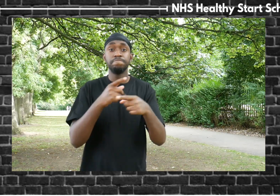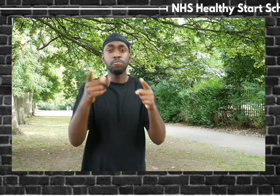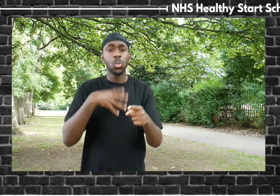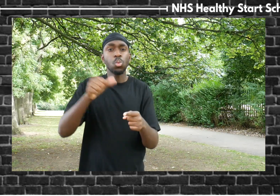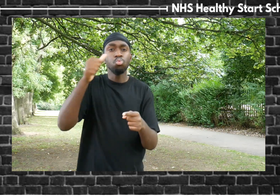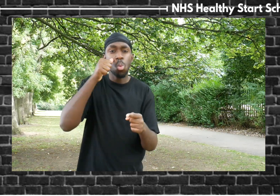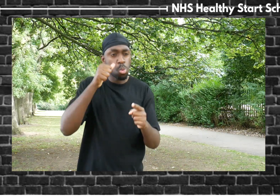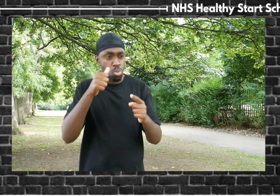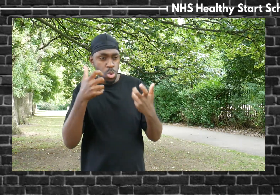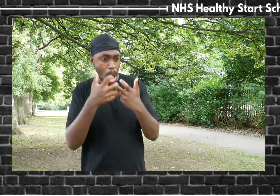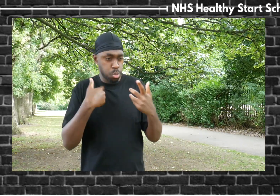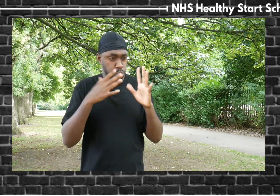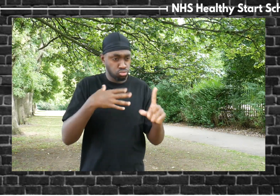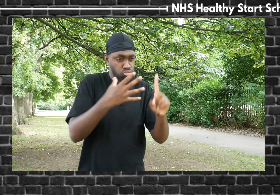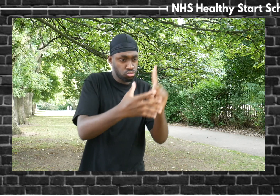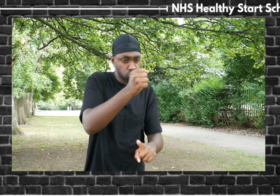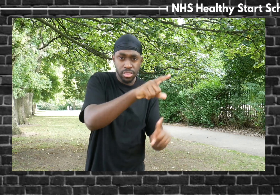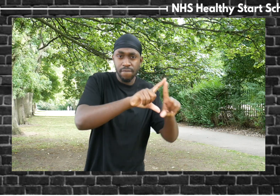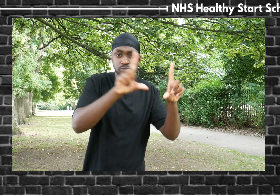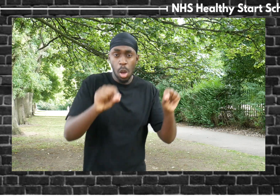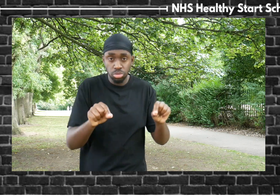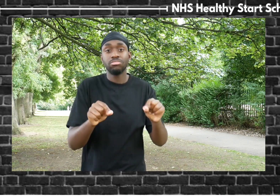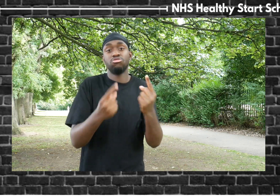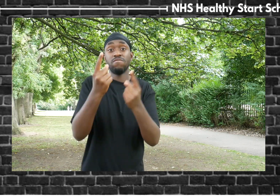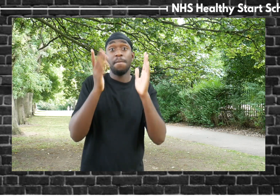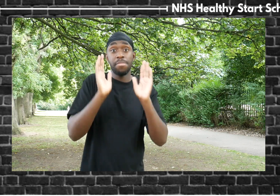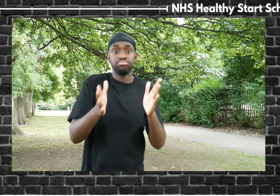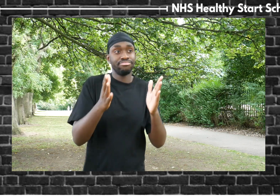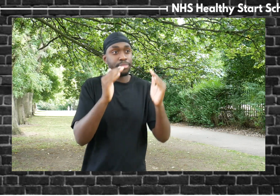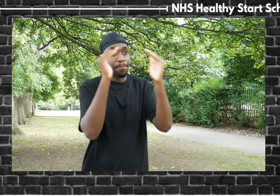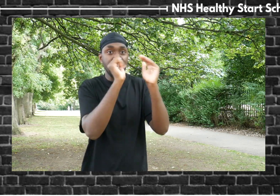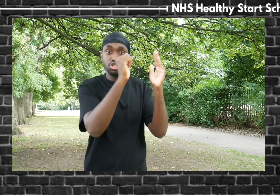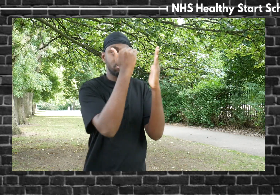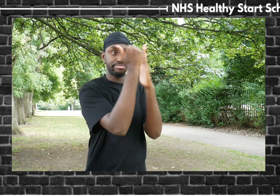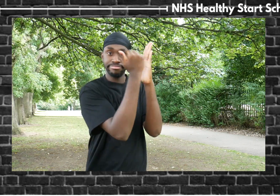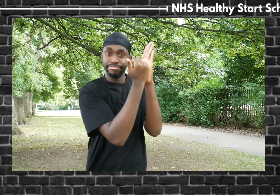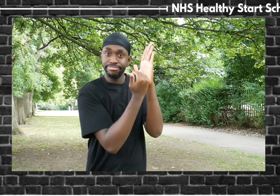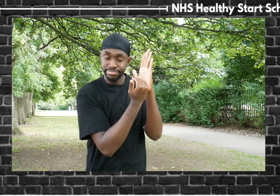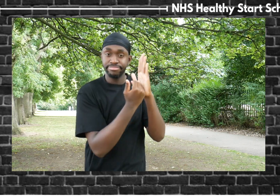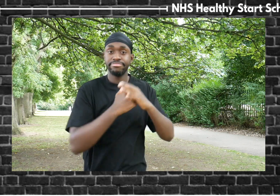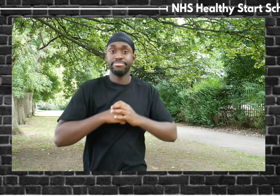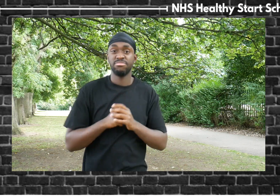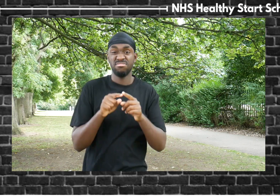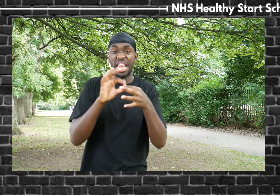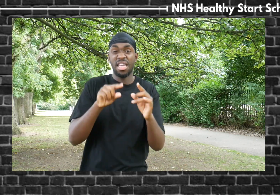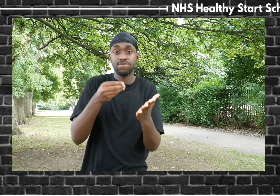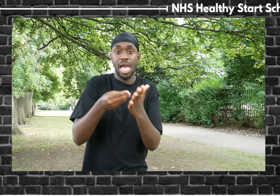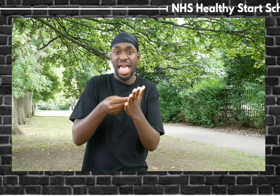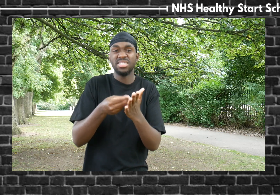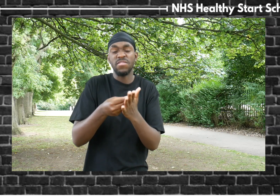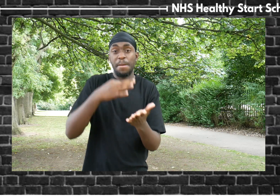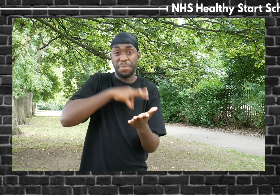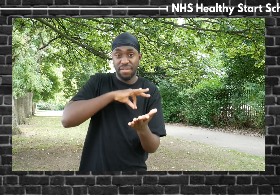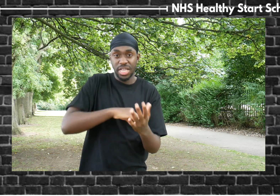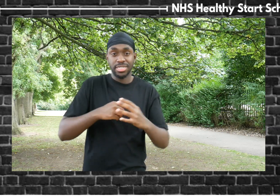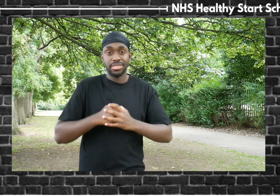To qualify, families must receive any one of a range of financial benefits, which include